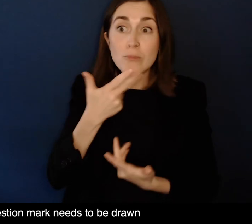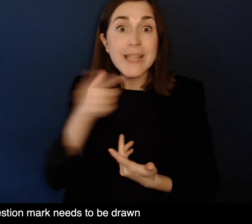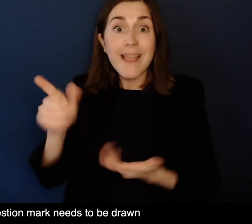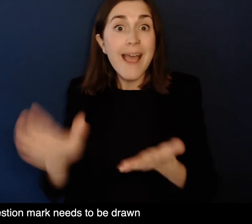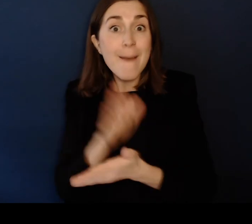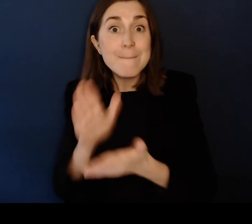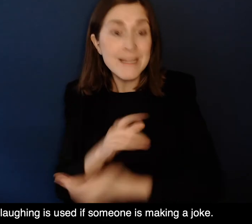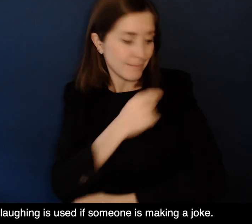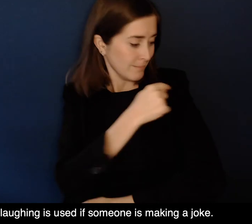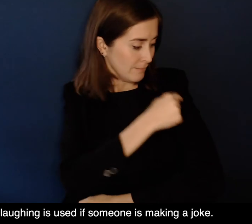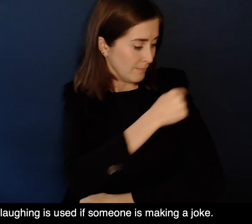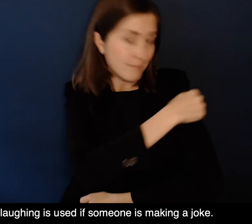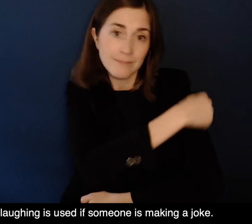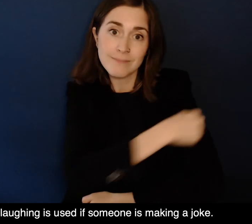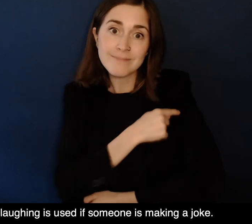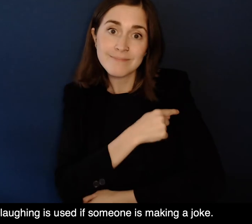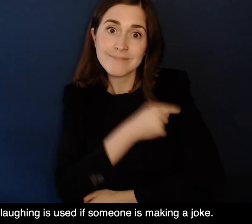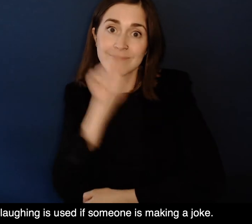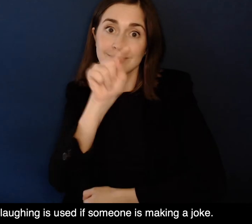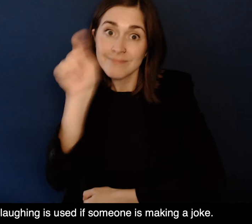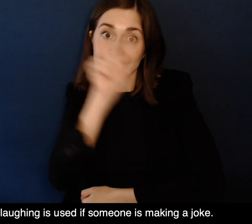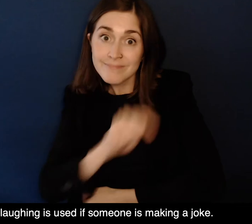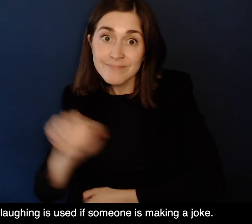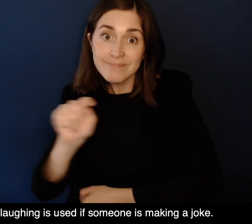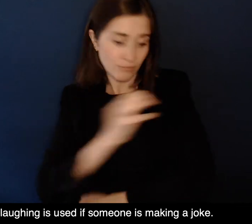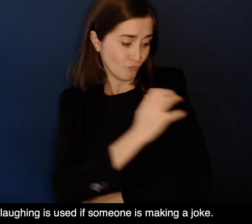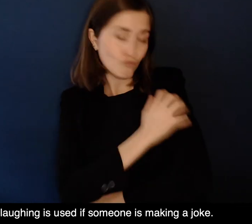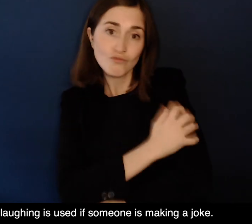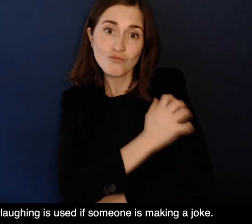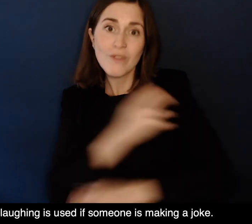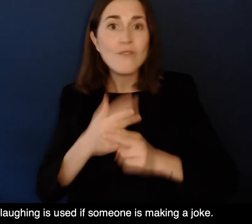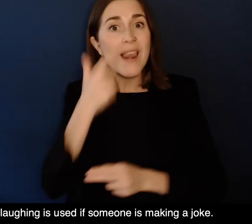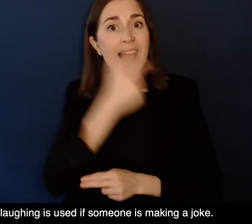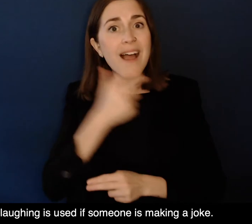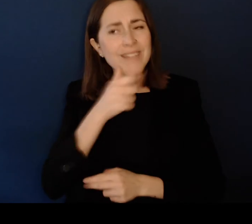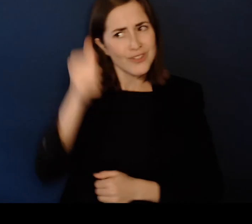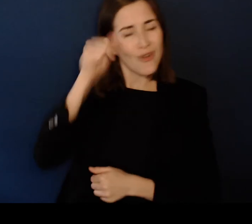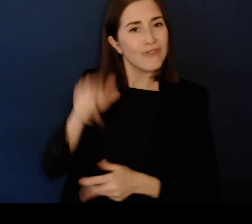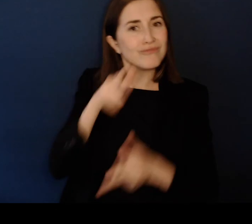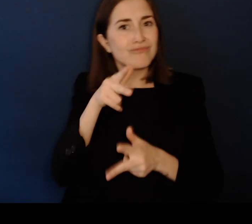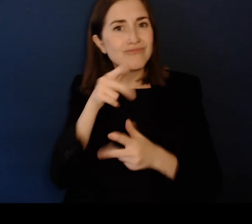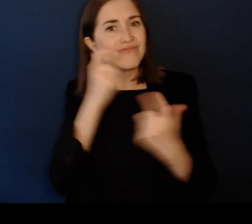asked a question And a smiley face or a sign for laughing Is used if someone is making a joke